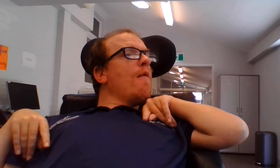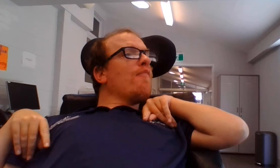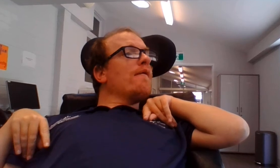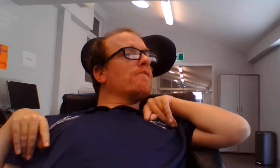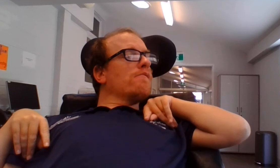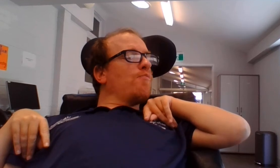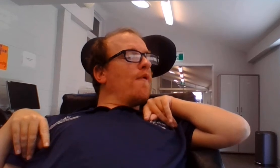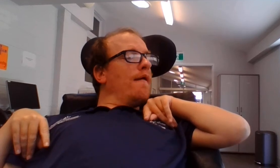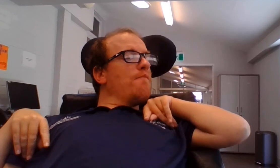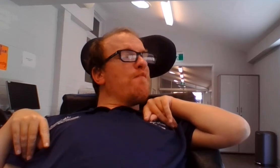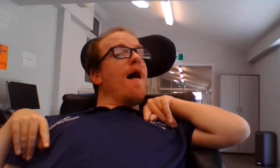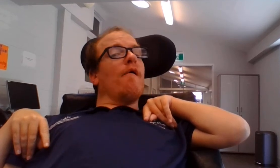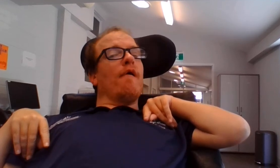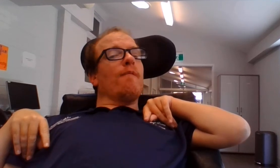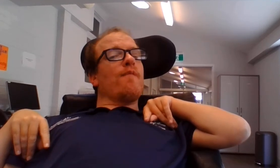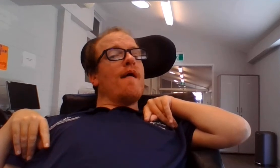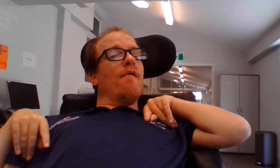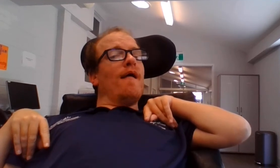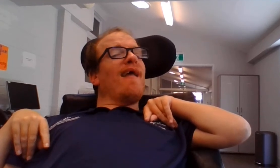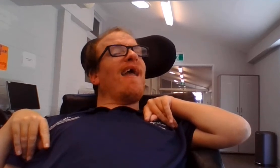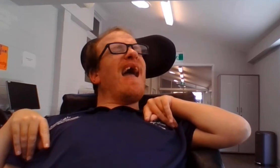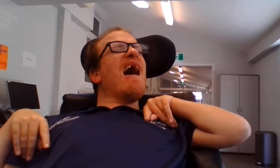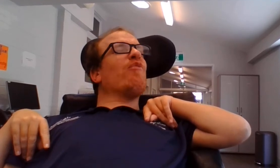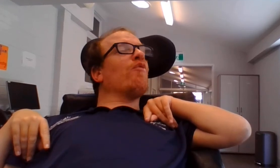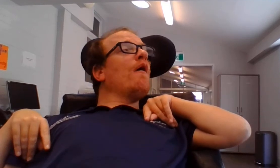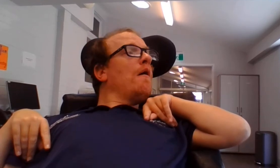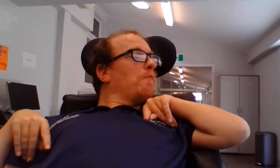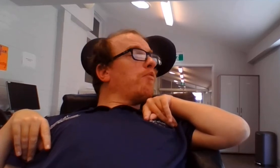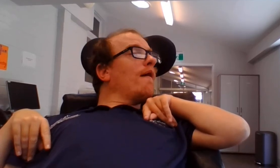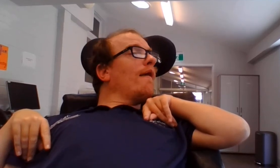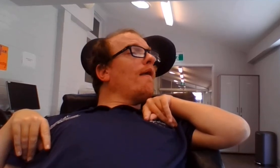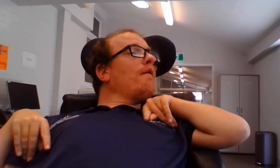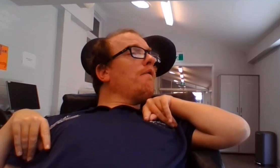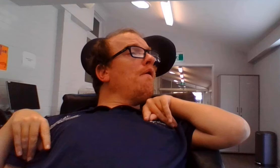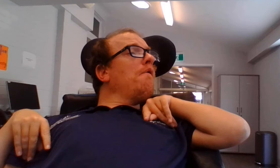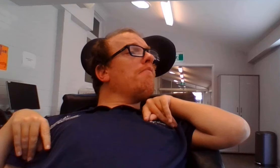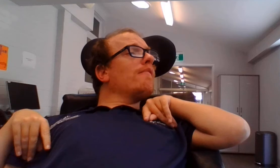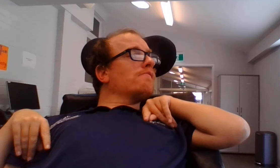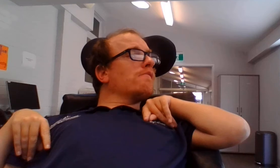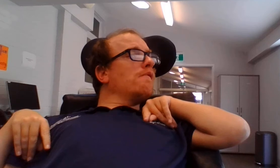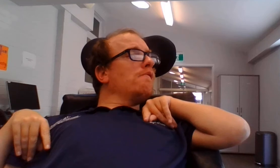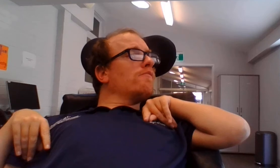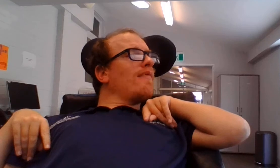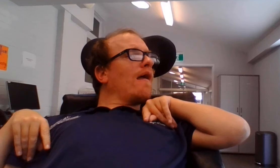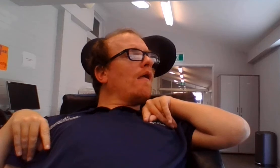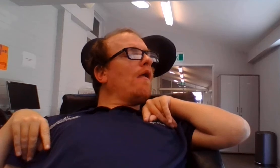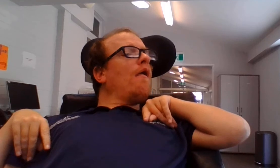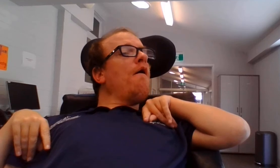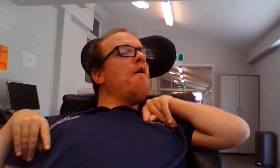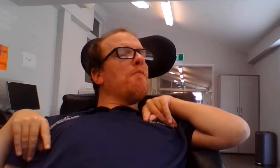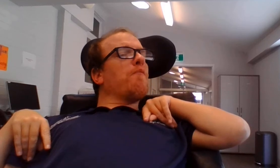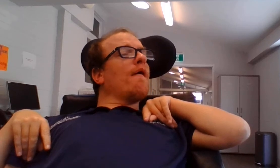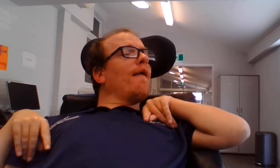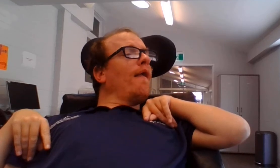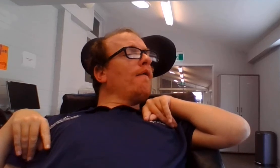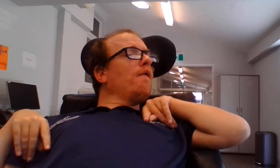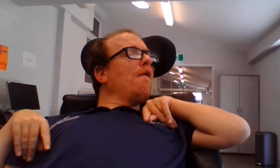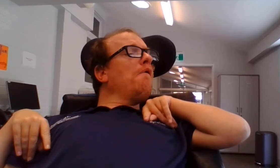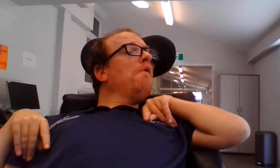This has been Barry, Barry, and Cass, bringing you the Tuesday, bringing you